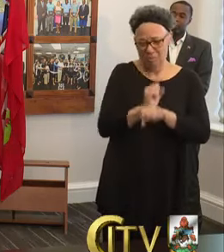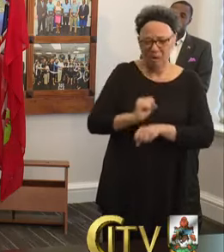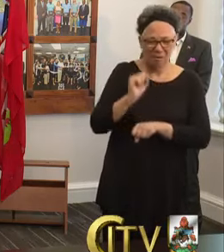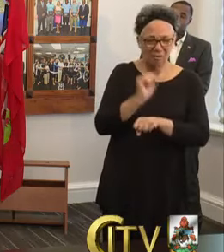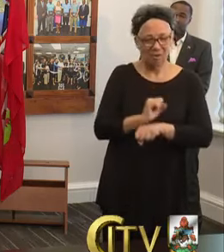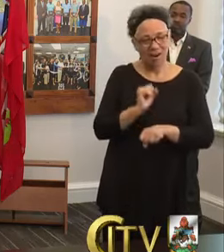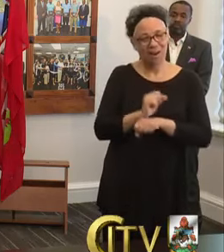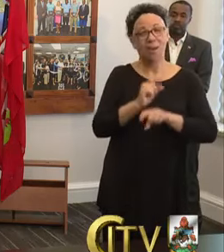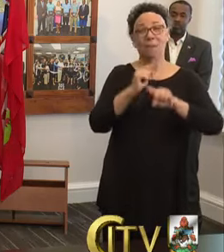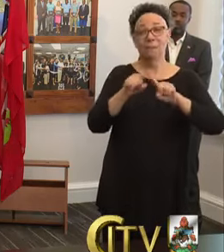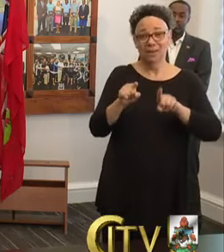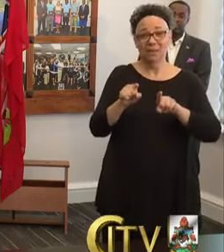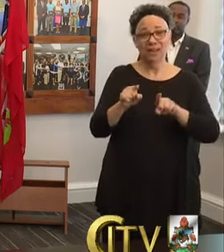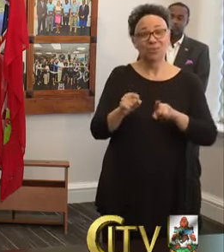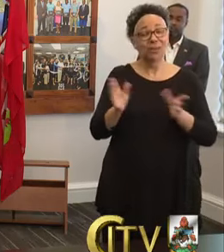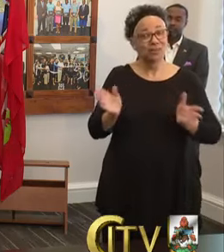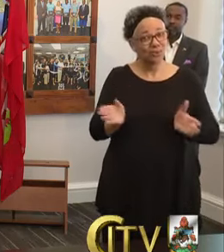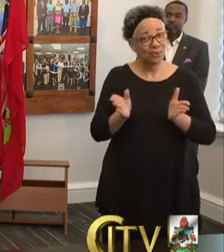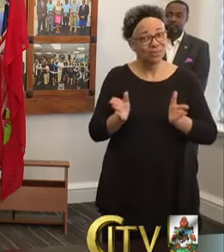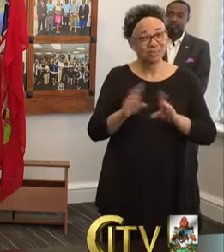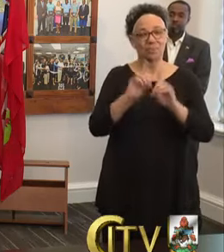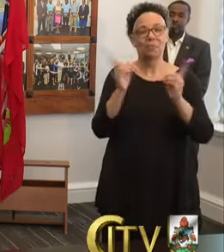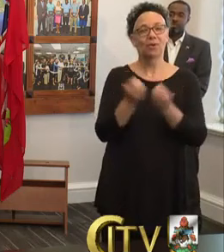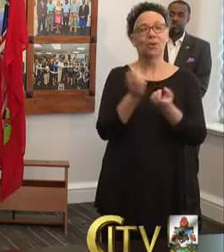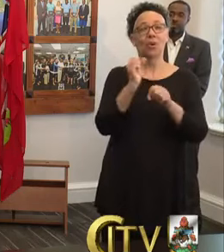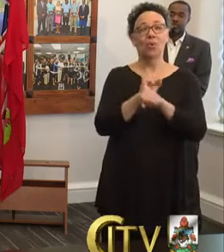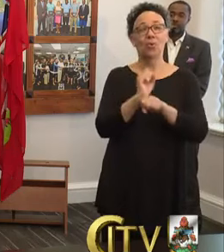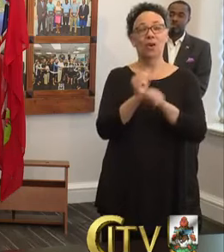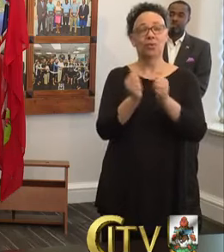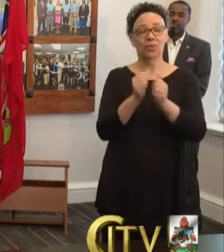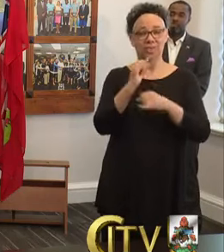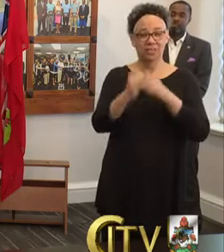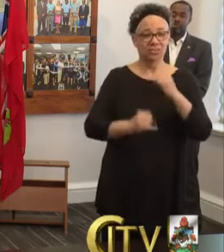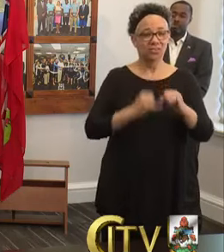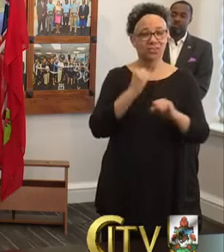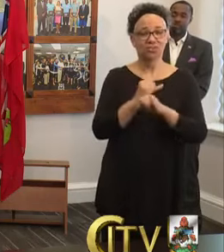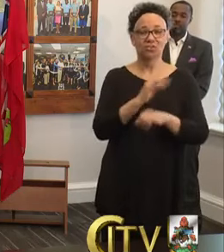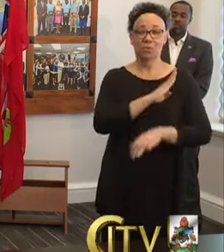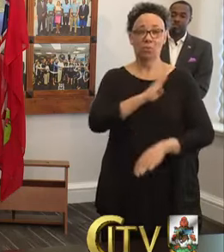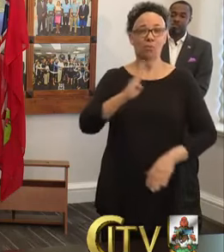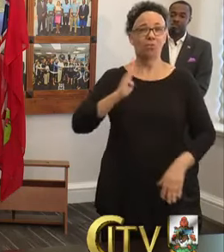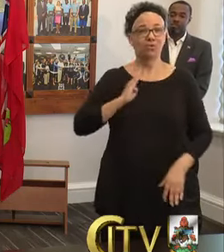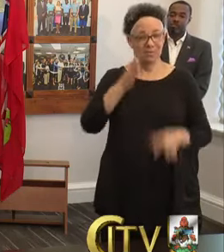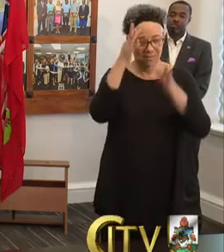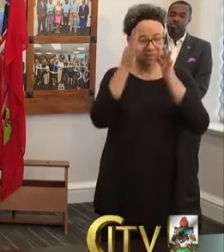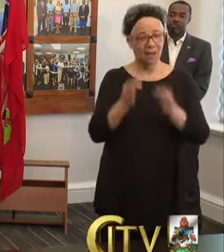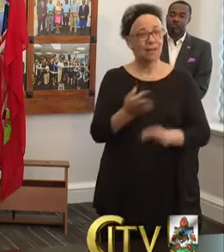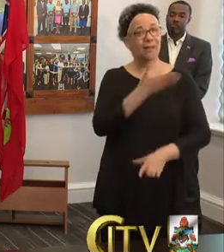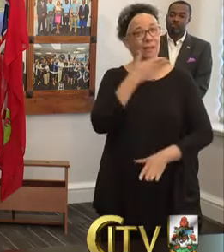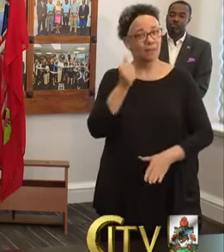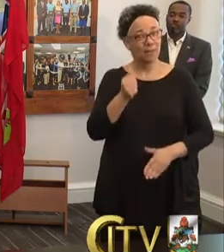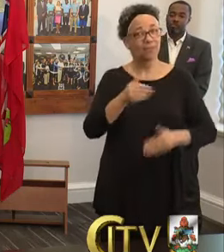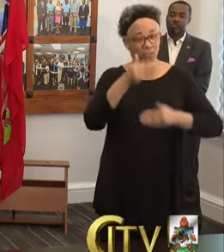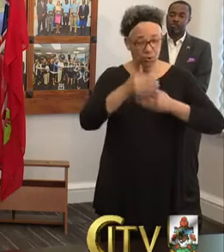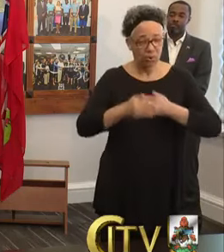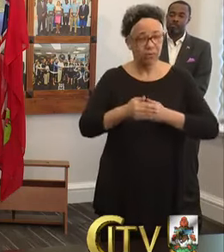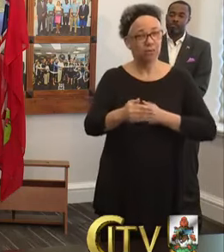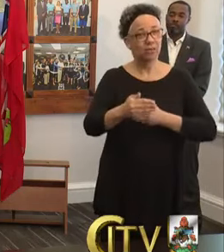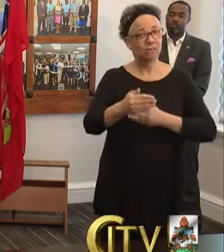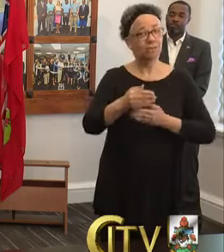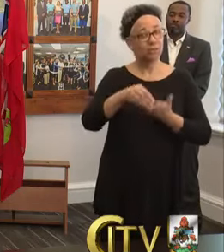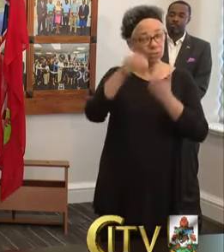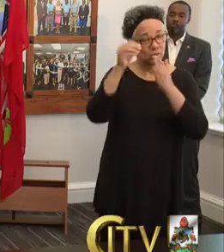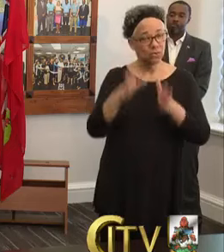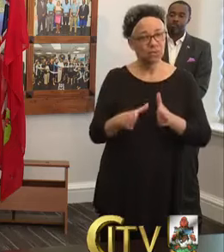reassure parents that the Department will be working with Cambridge and other international examination boards to determine the best way forward for students. The Department